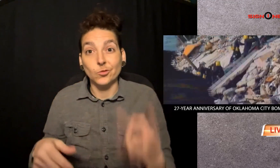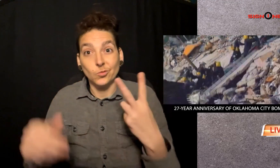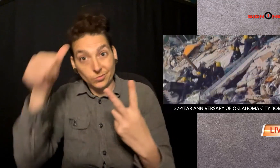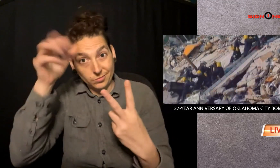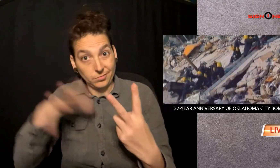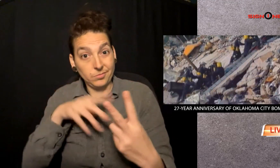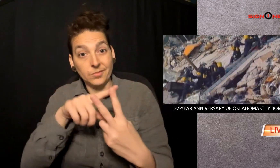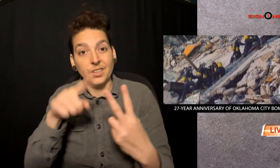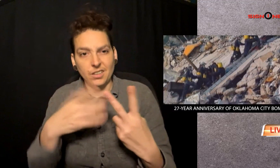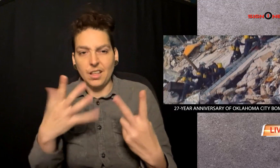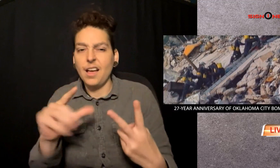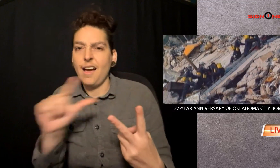City.